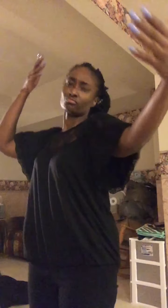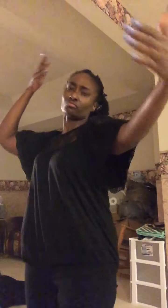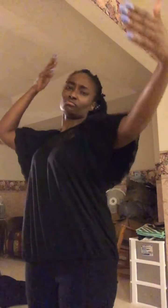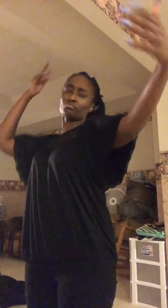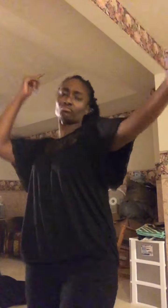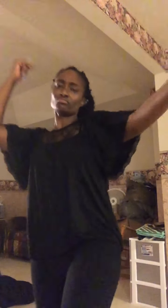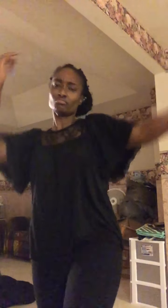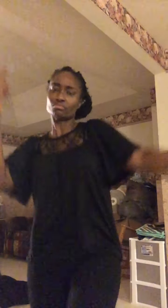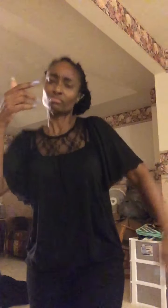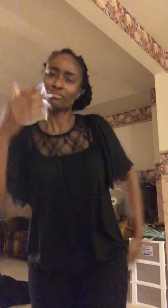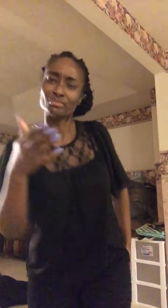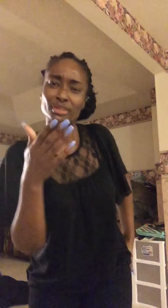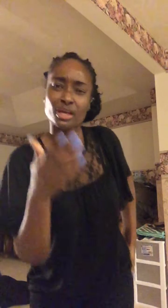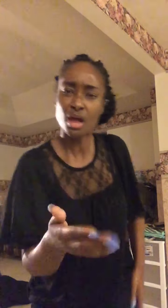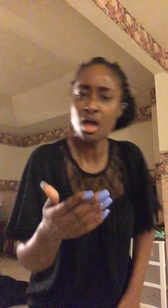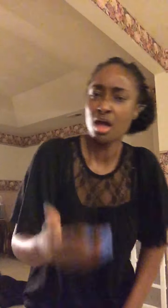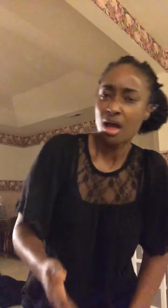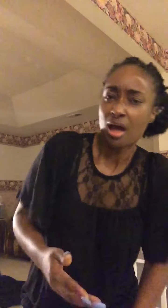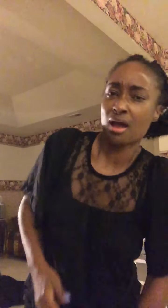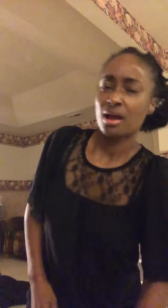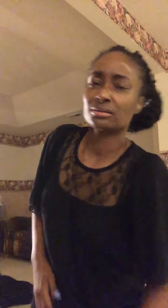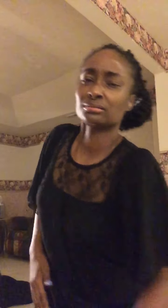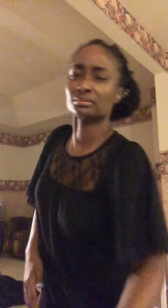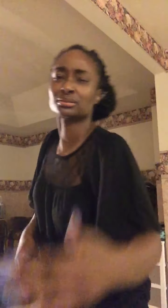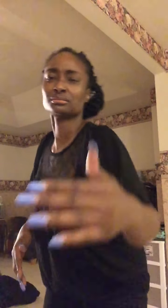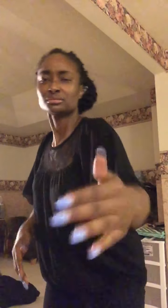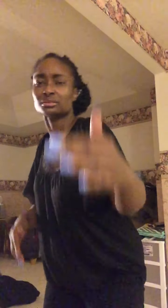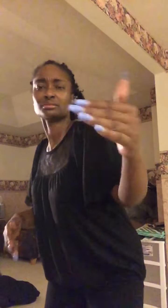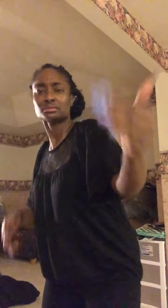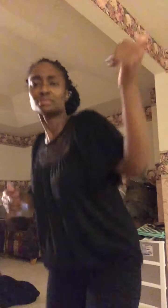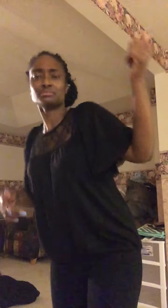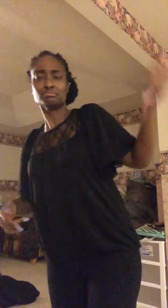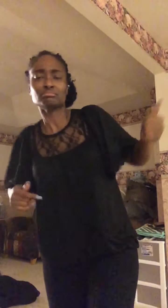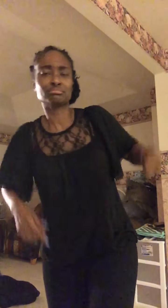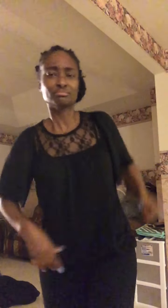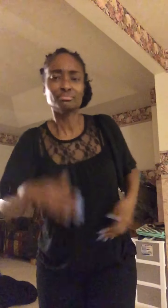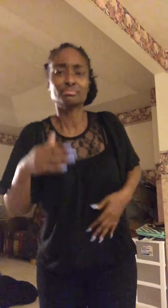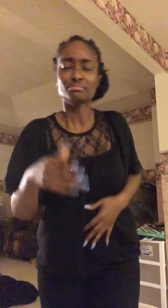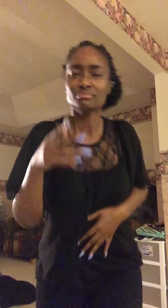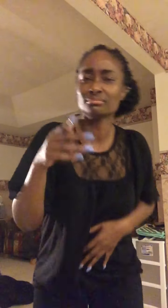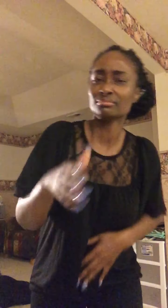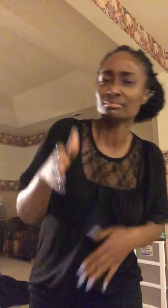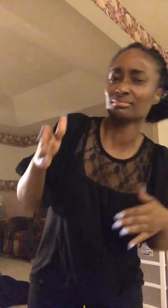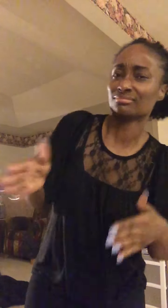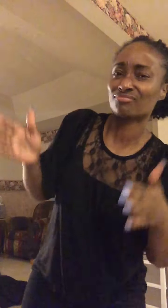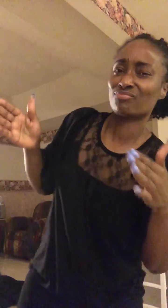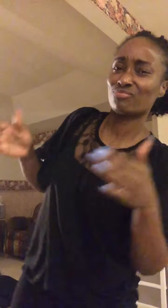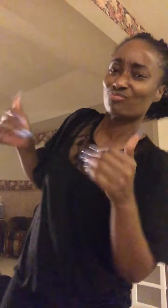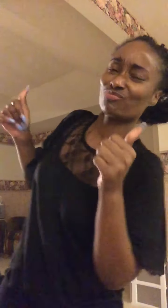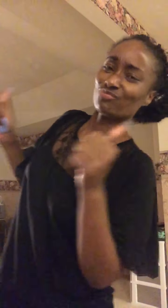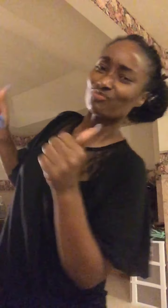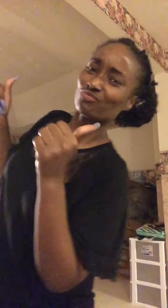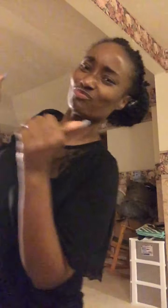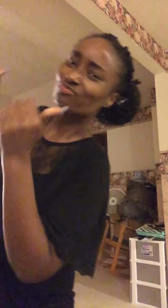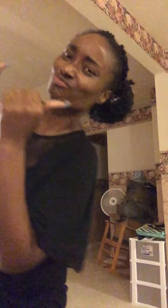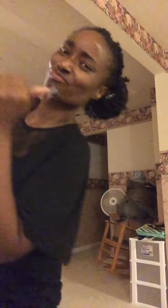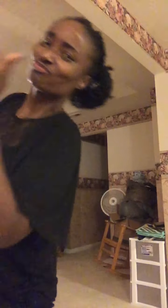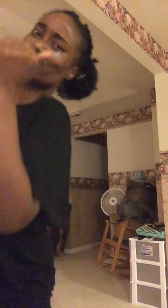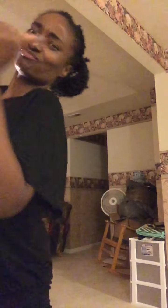you're washed up. Ain't like them bad. I said you should get your sauce up. But I got this plan. And you might not understand. I'm a boy